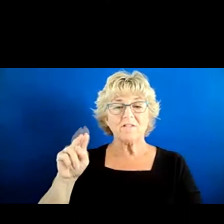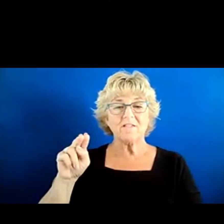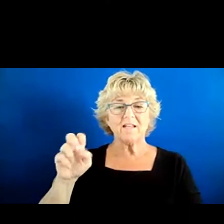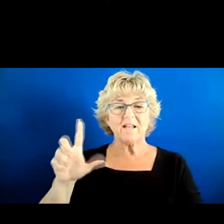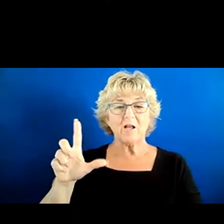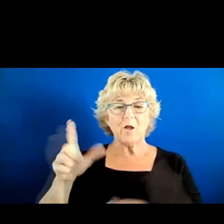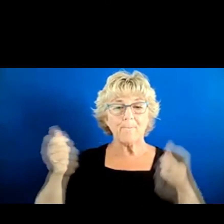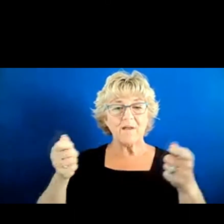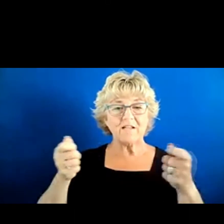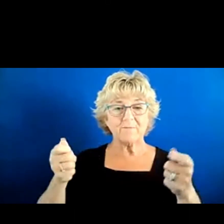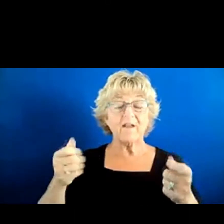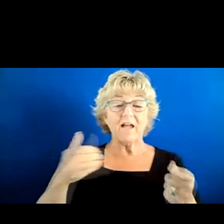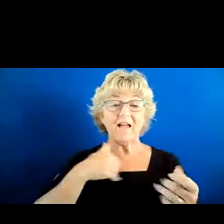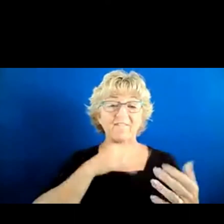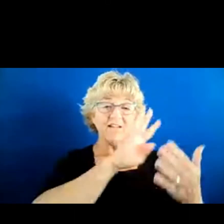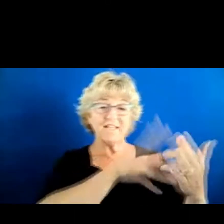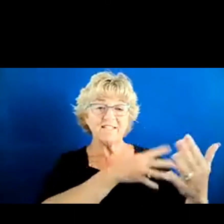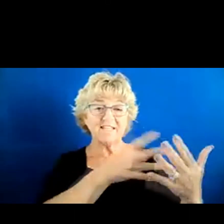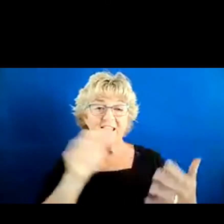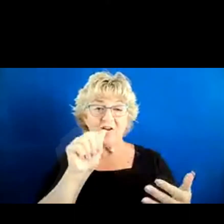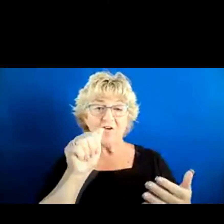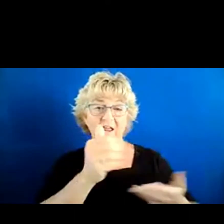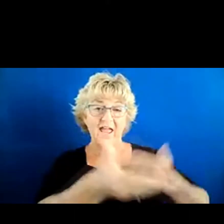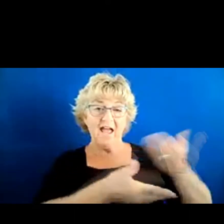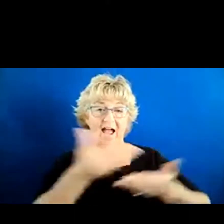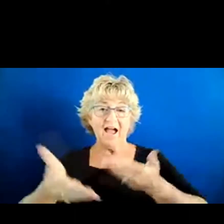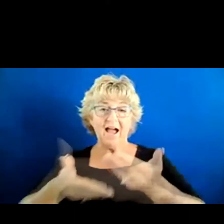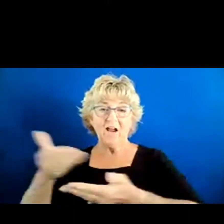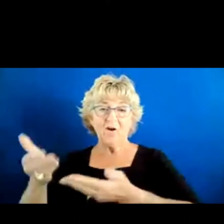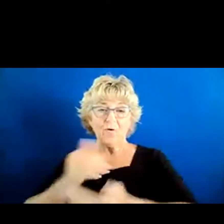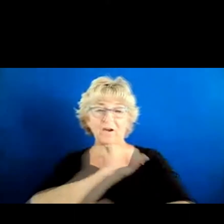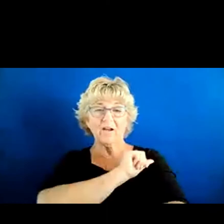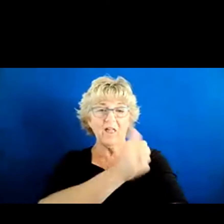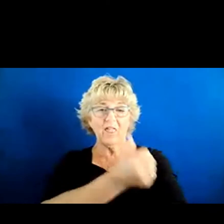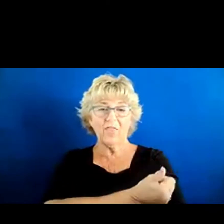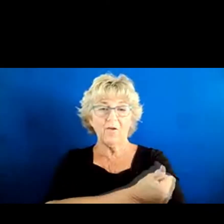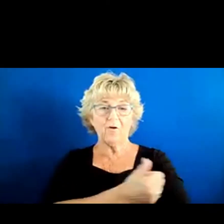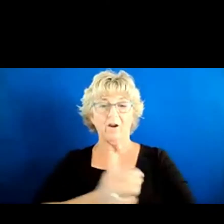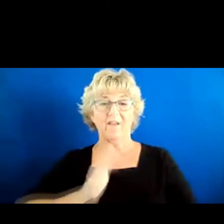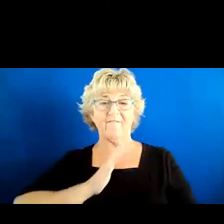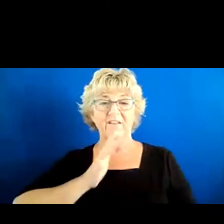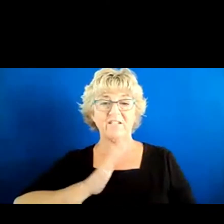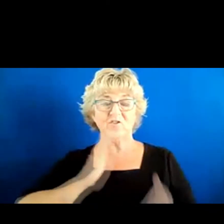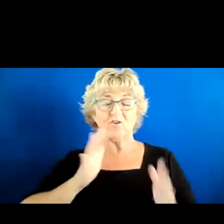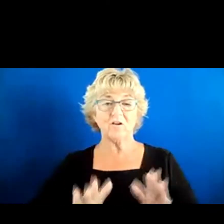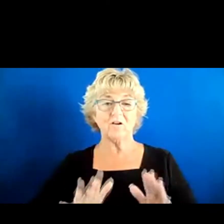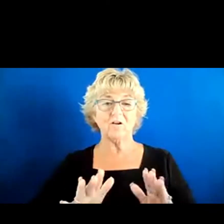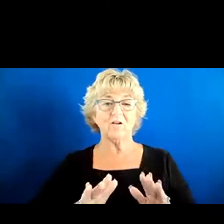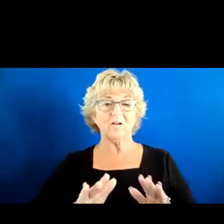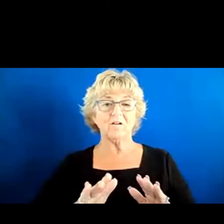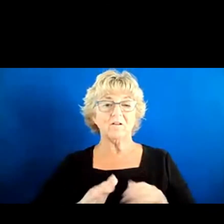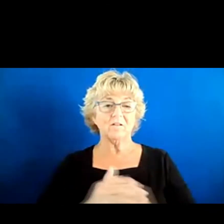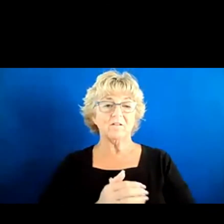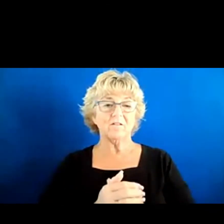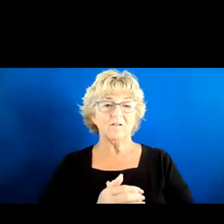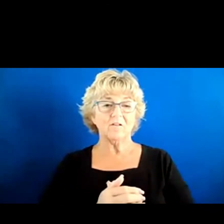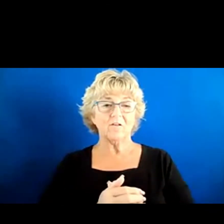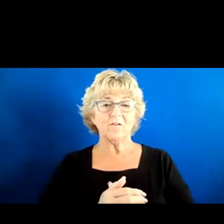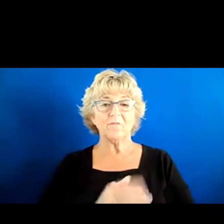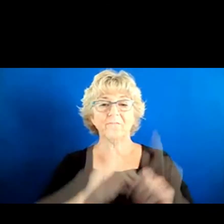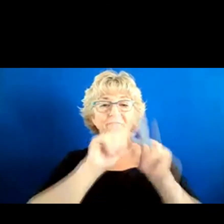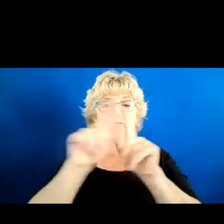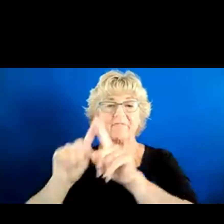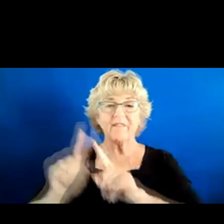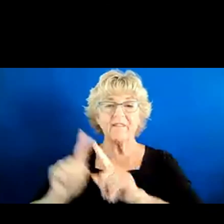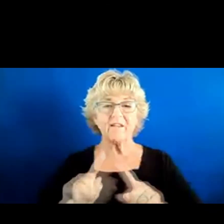Schedule A kind of hiring authority officials spread out across the federal government.